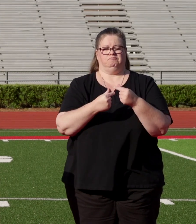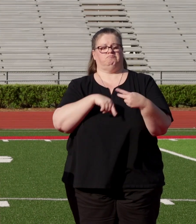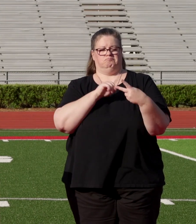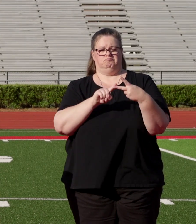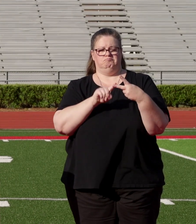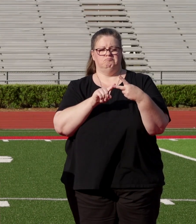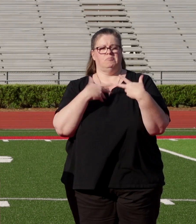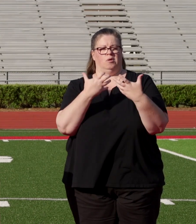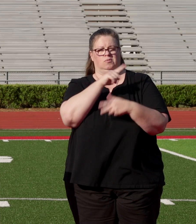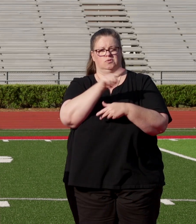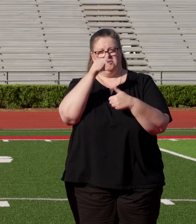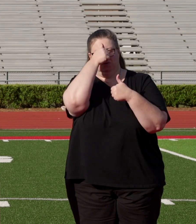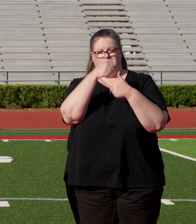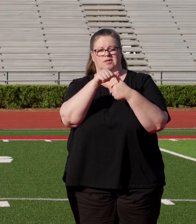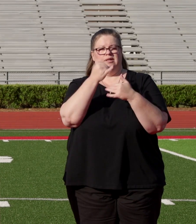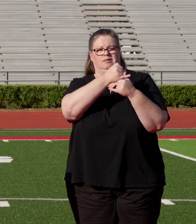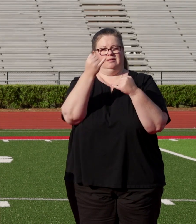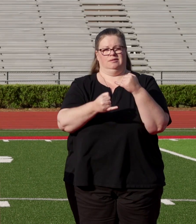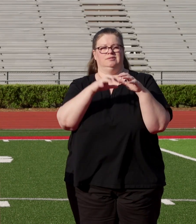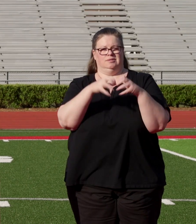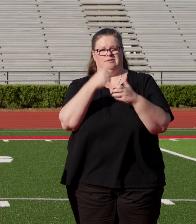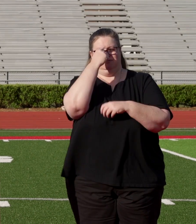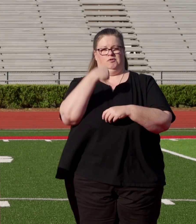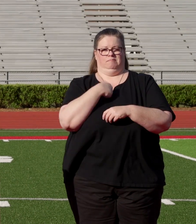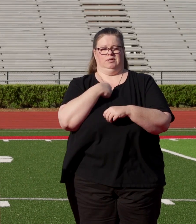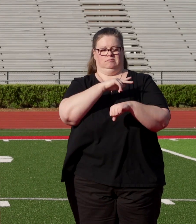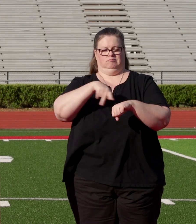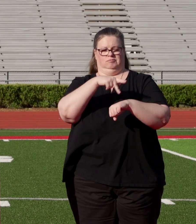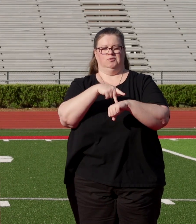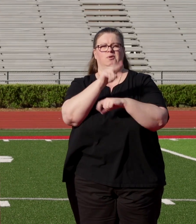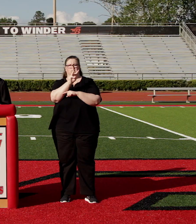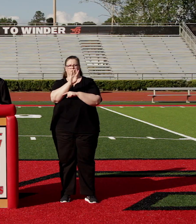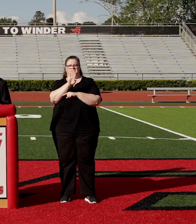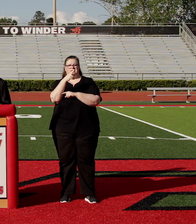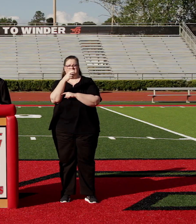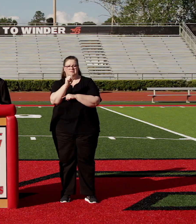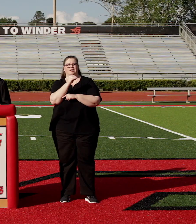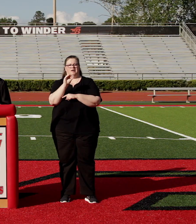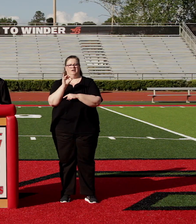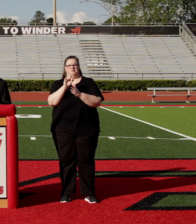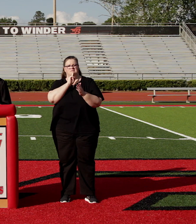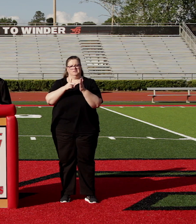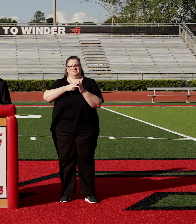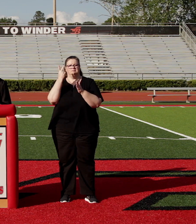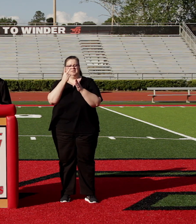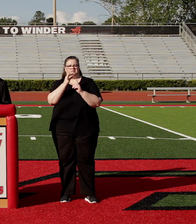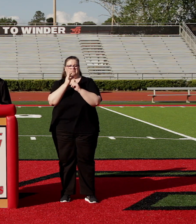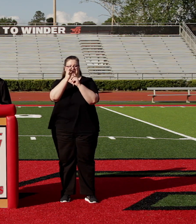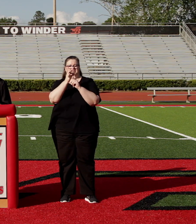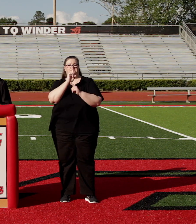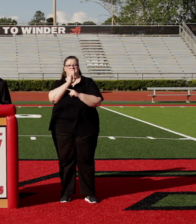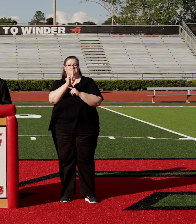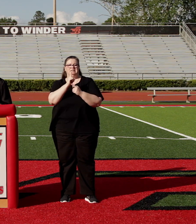last thing I'd like you to remember is this. This is the last class for me as principal of Wanda Barrow High School, and so it's just double special. Even though it's